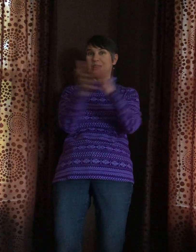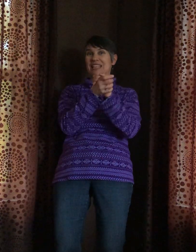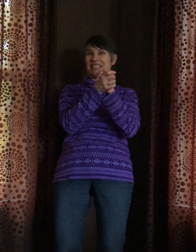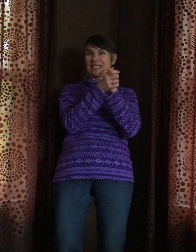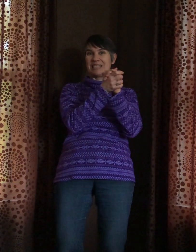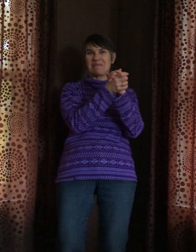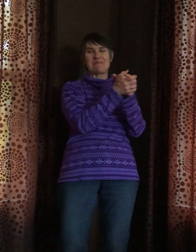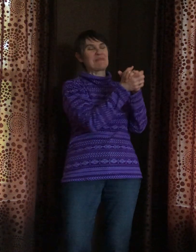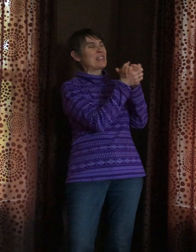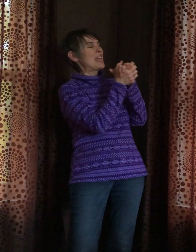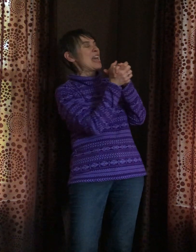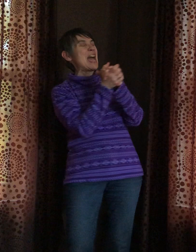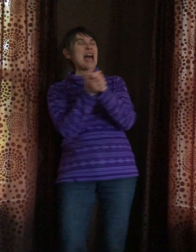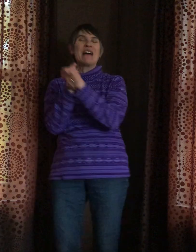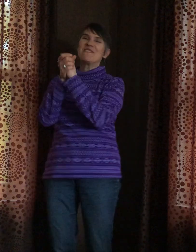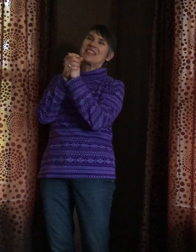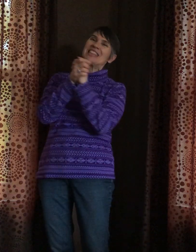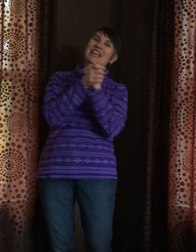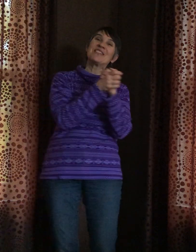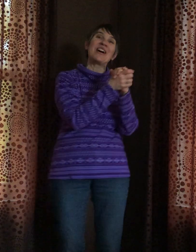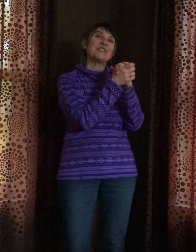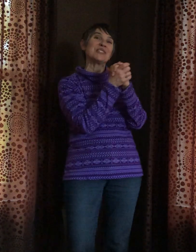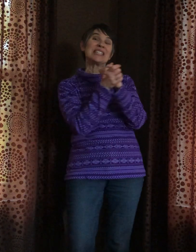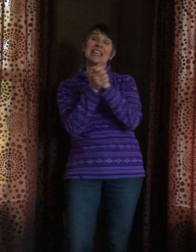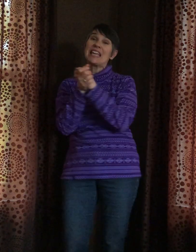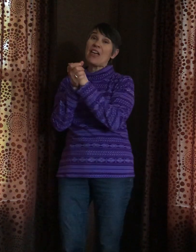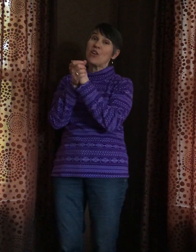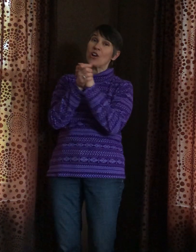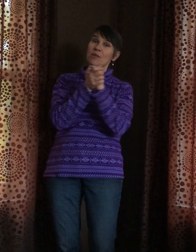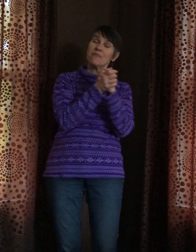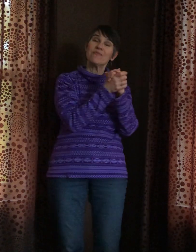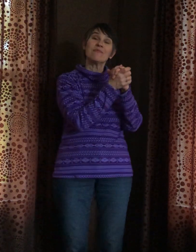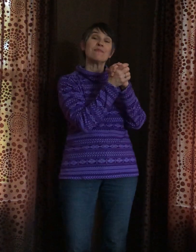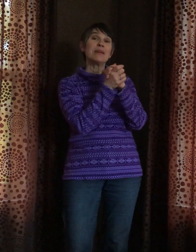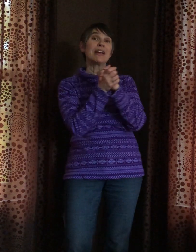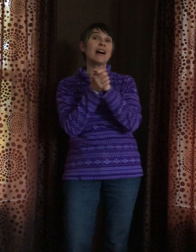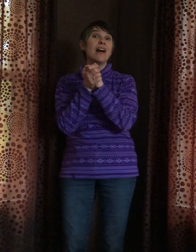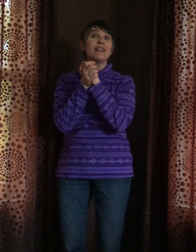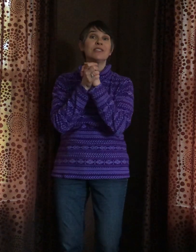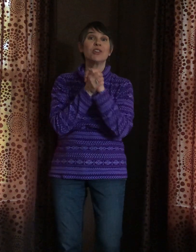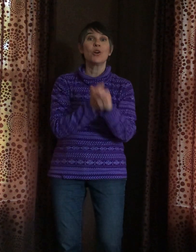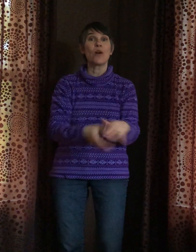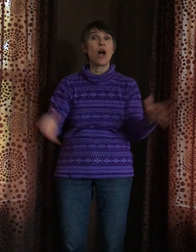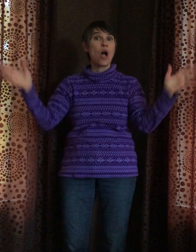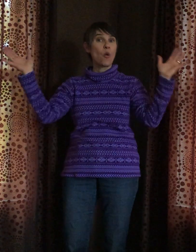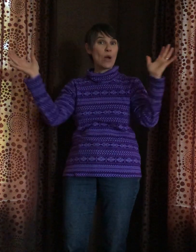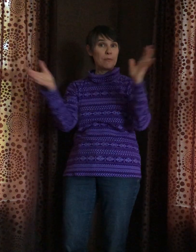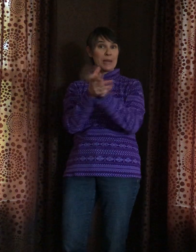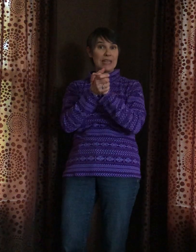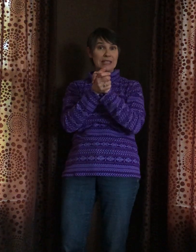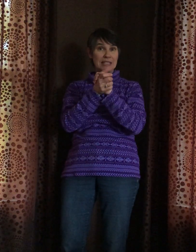piece. Everything grows together because you're all one piece.